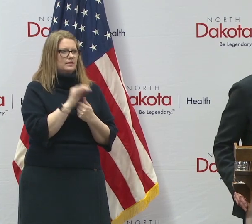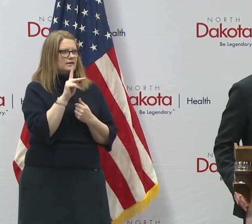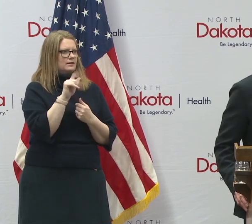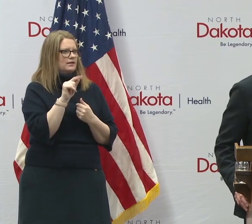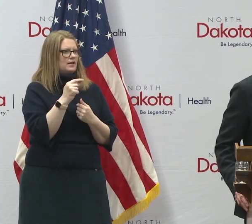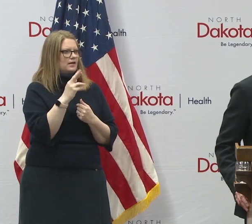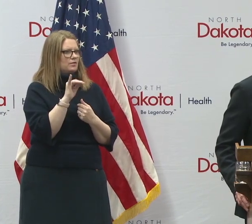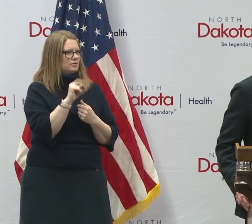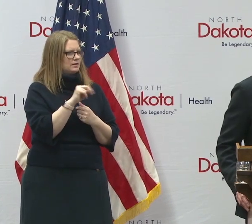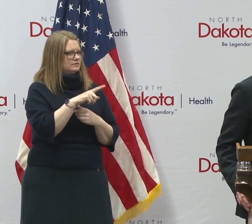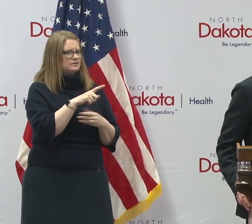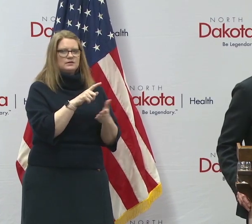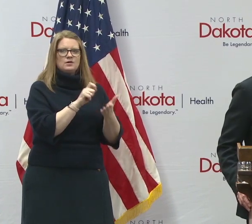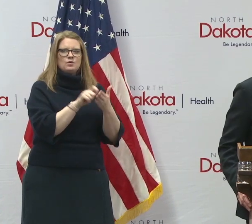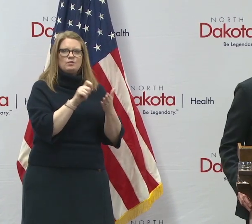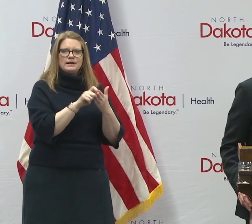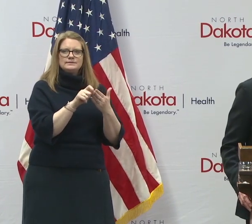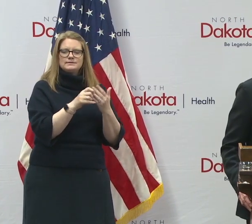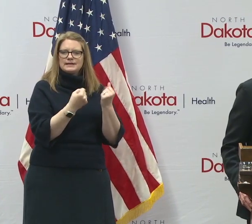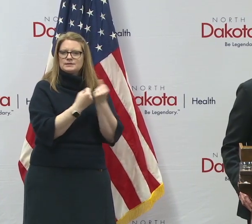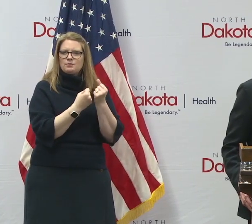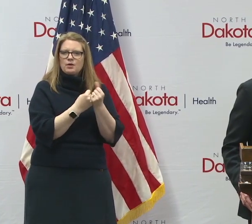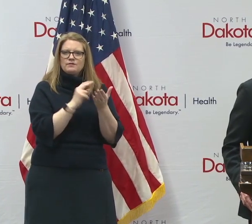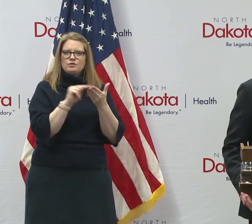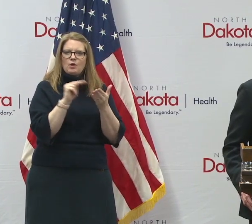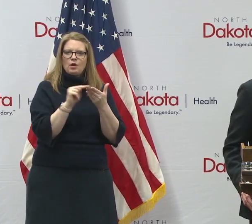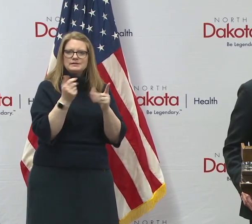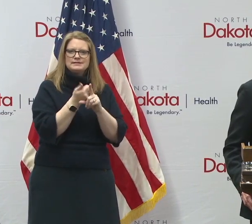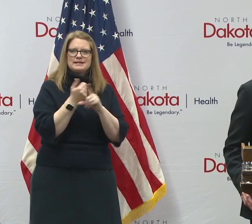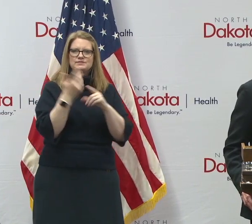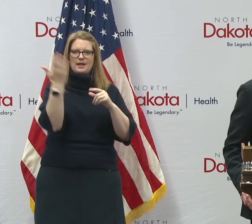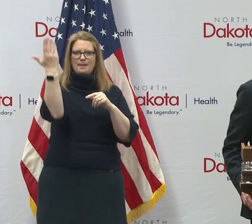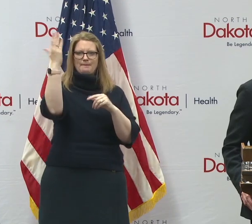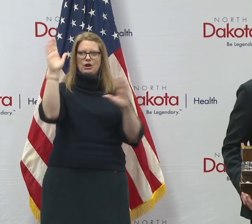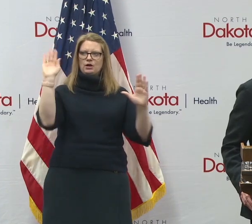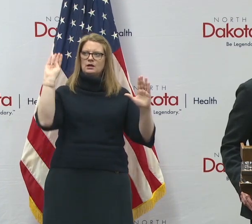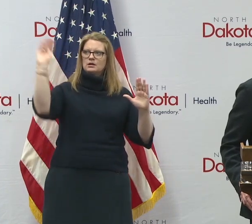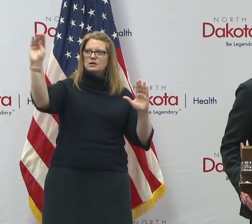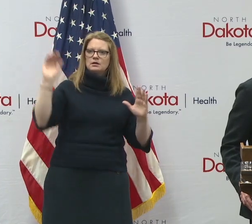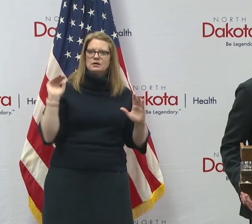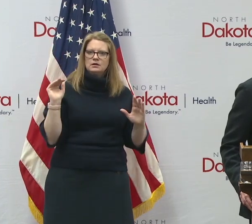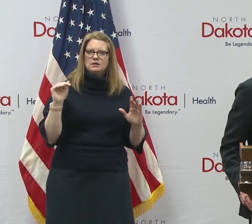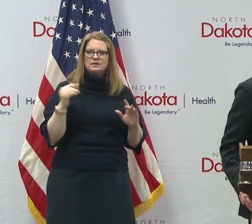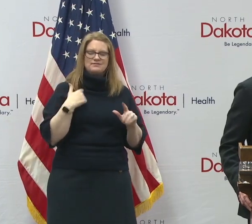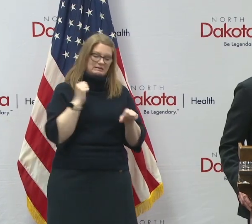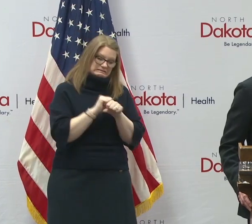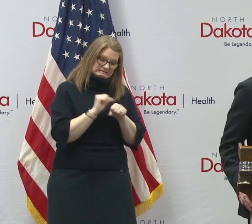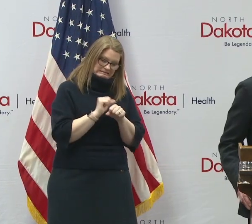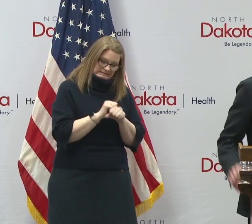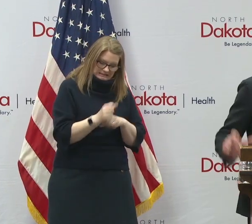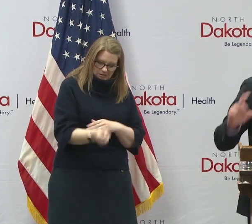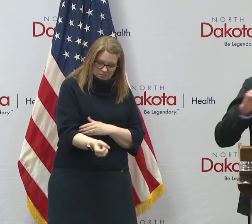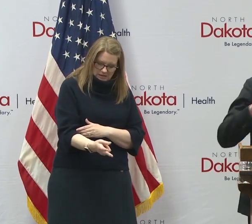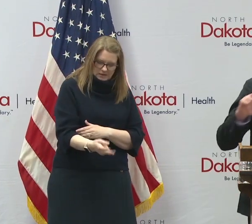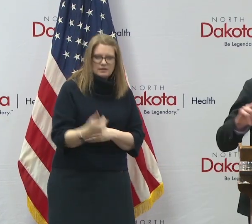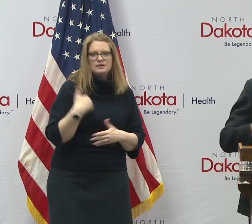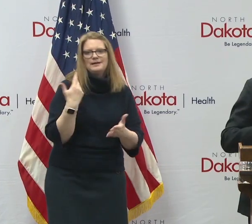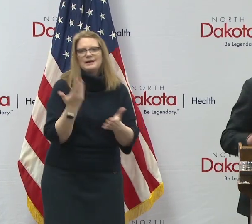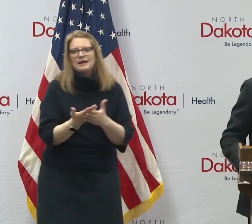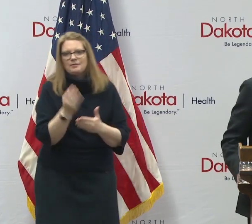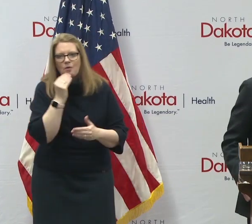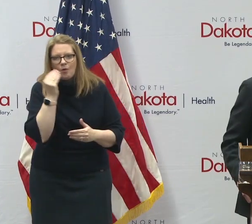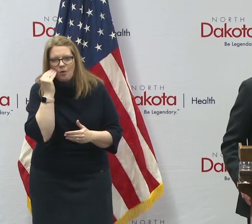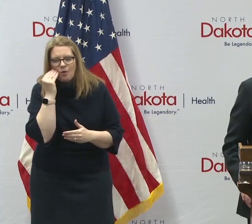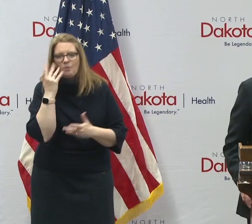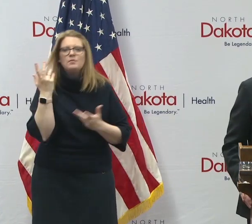writes really wonderful supportive notes and puts them on the mirror. Uh, so if I'm working until midnight and I come home and, uh, and maybe our clocks aren't on the